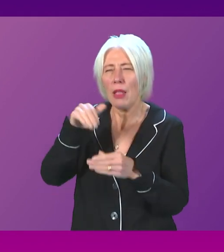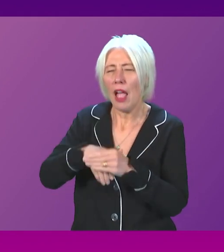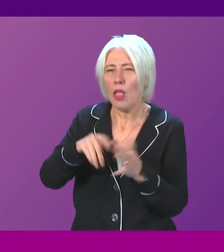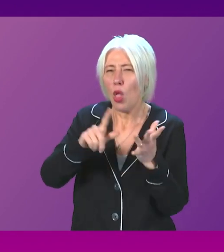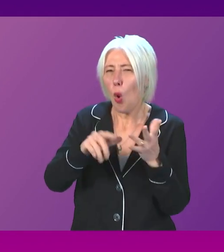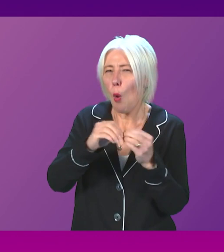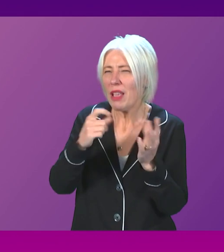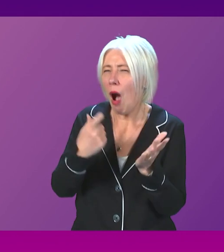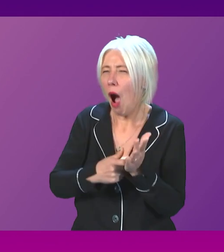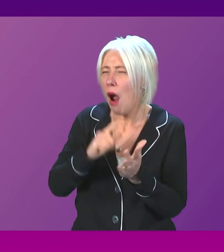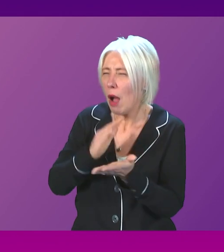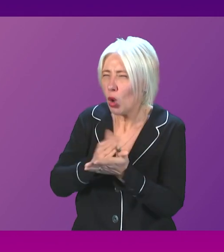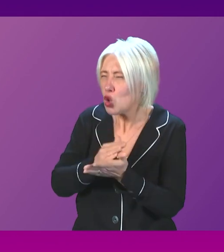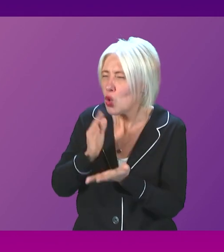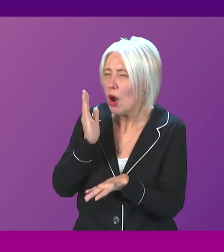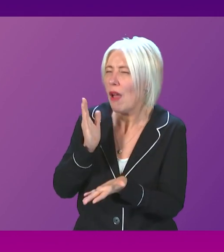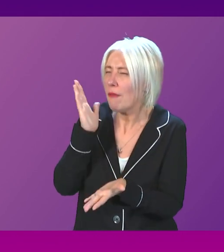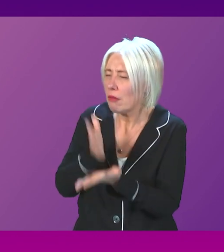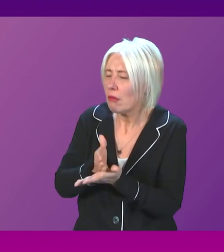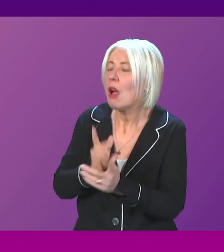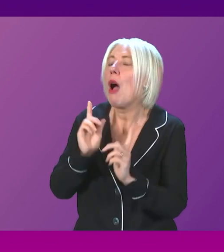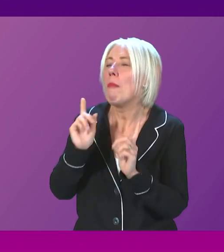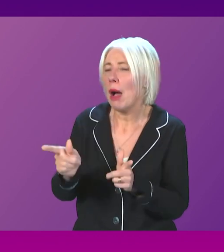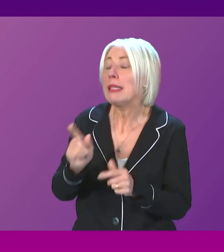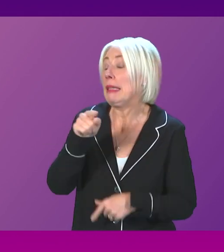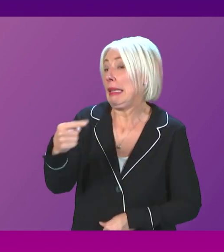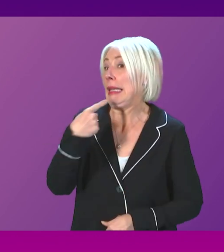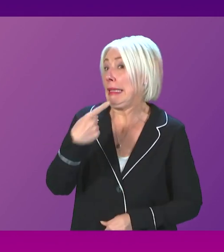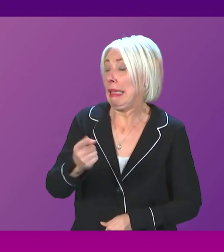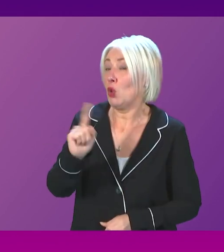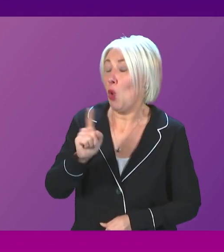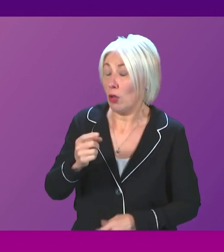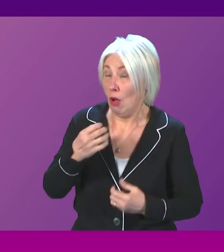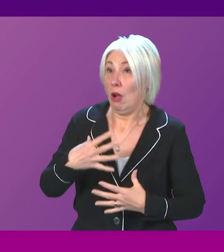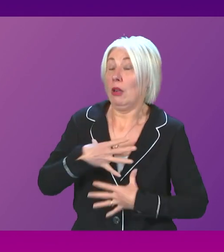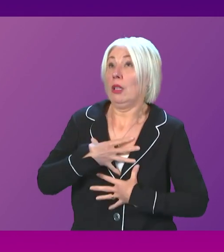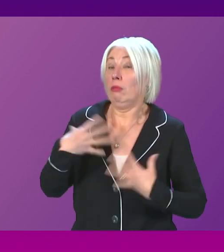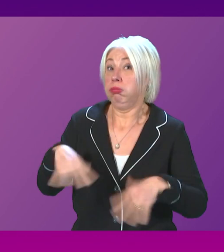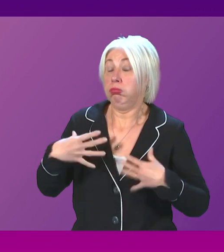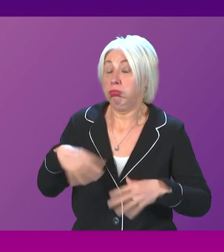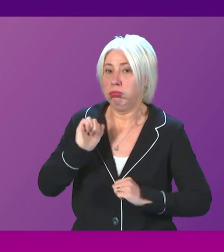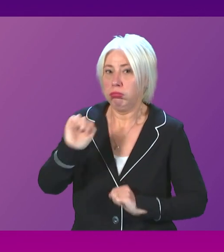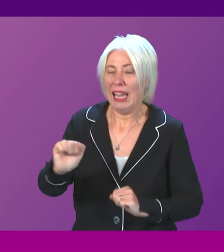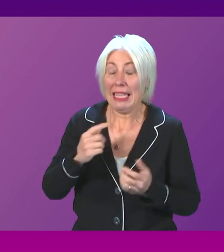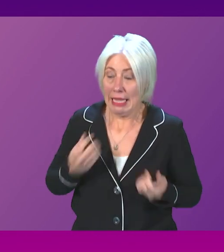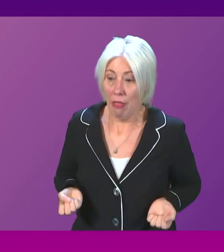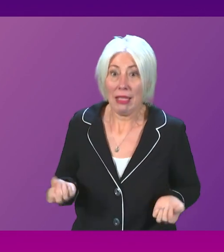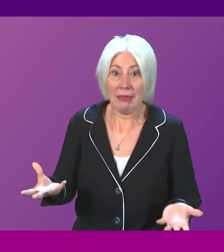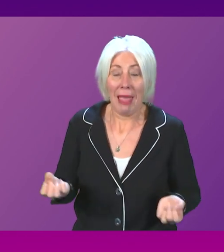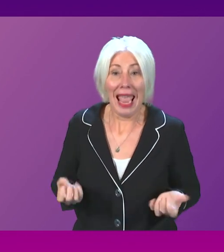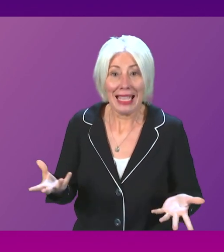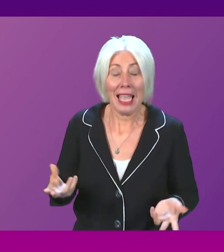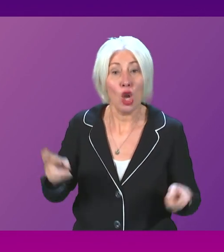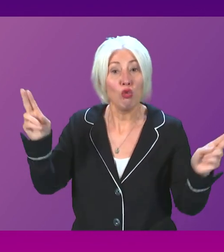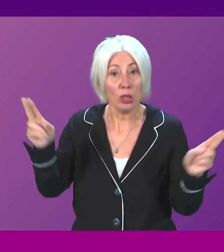although I will be corrected if I wrong about that latter point. But what he said was frightening. He said that the scale of spending reductions